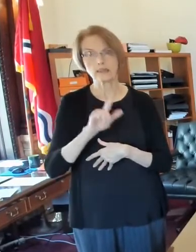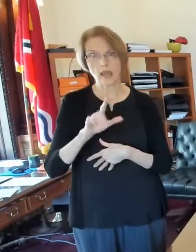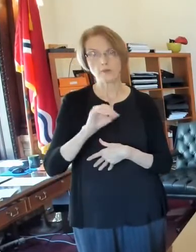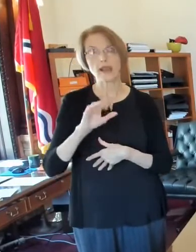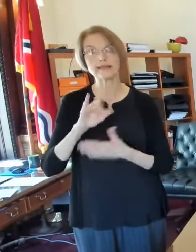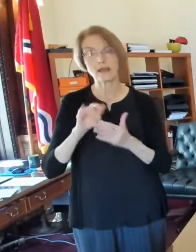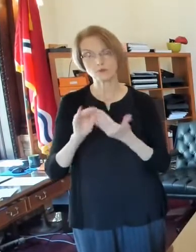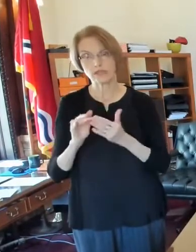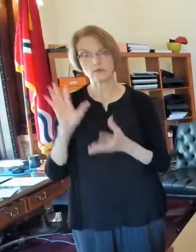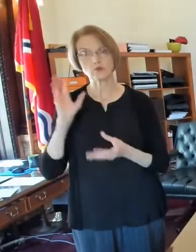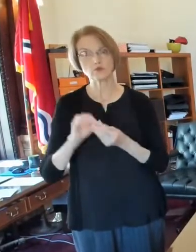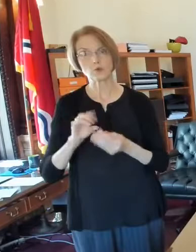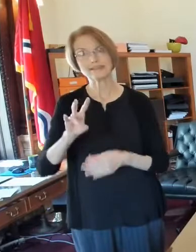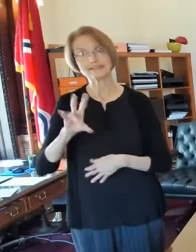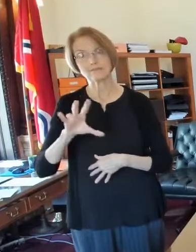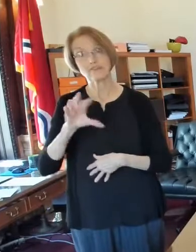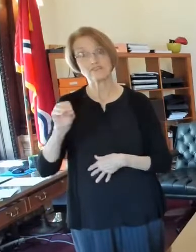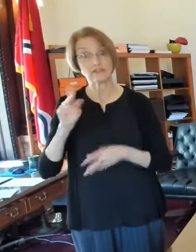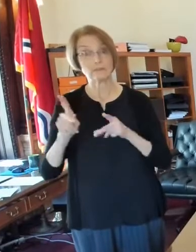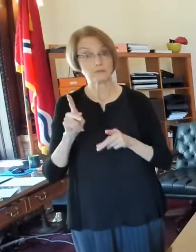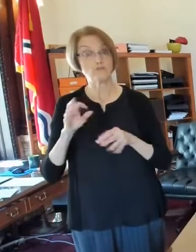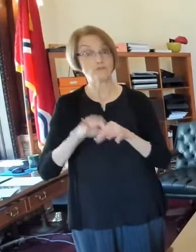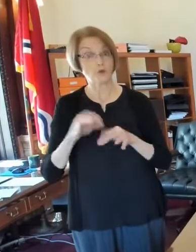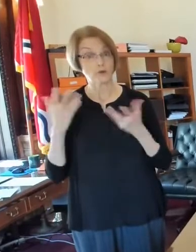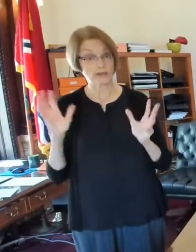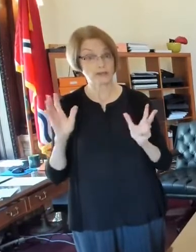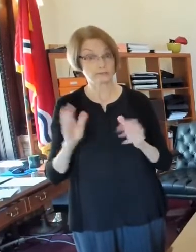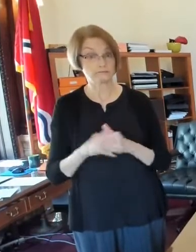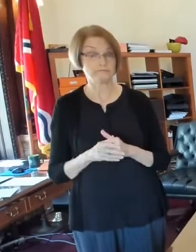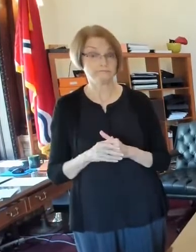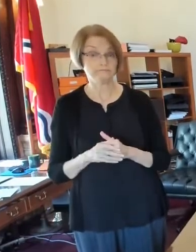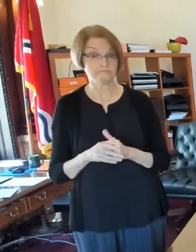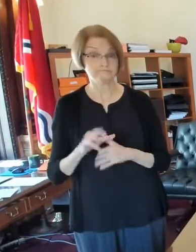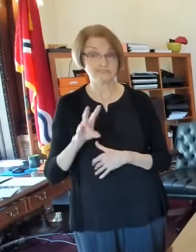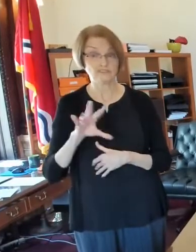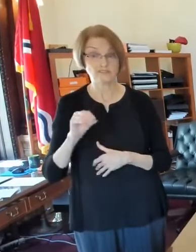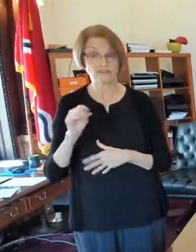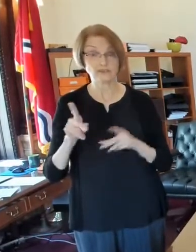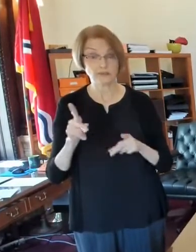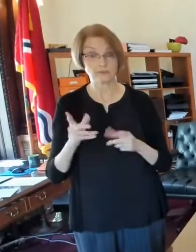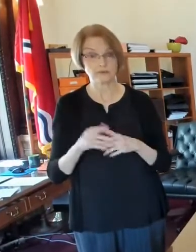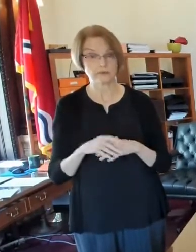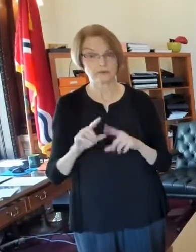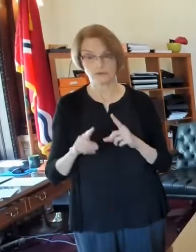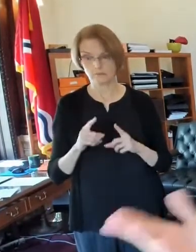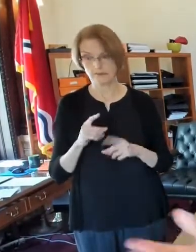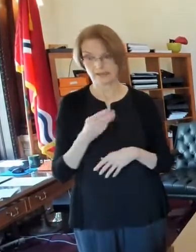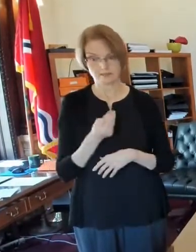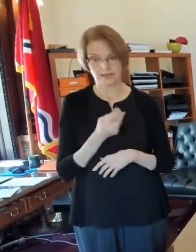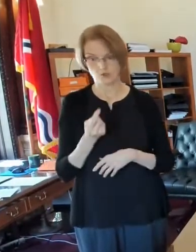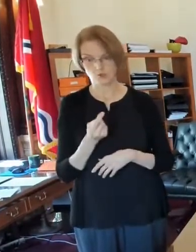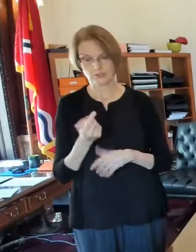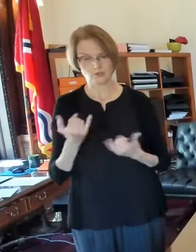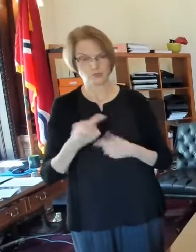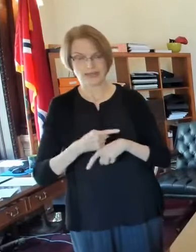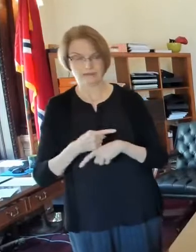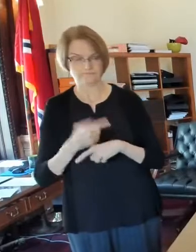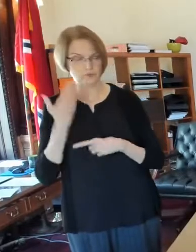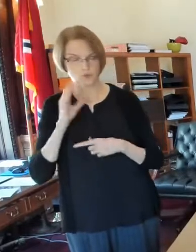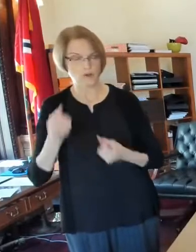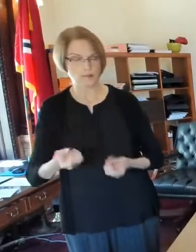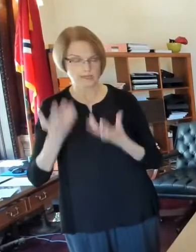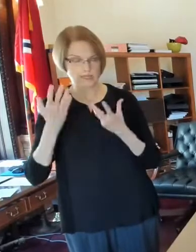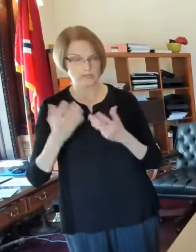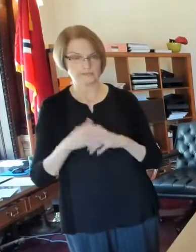and downtown, it's about 750. So about 750 people, but it's only been Monday and Tuesday. We don't have the numbers yet for today,